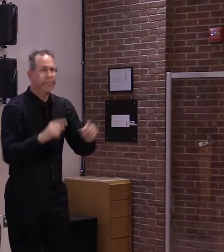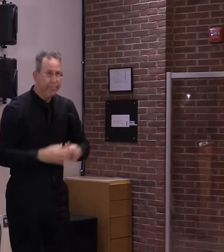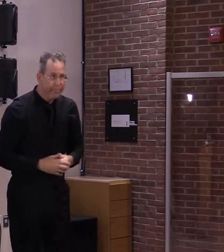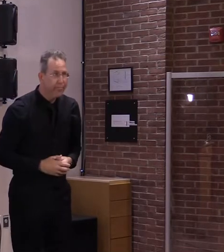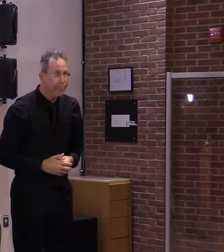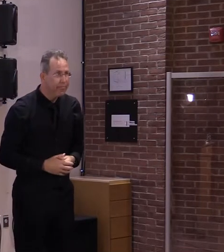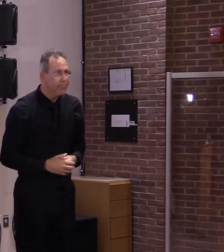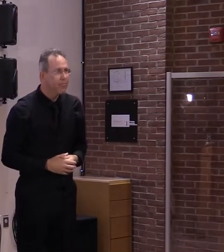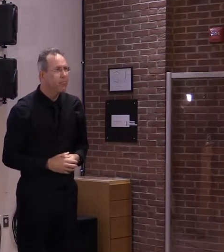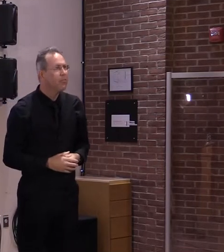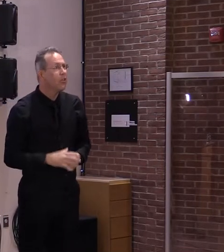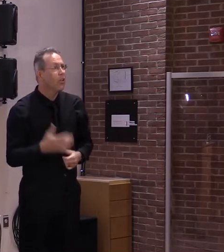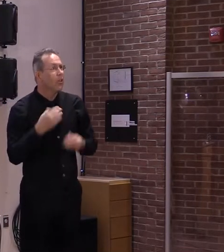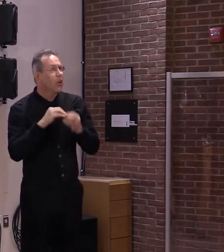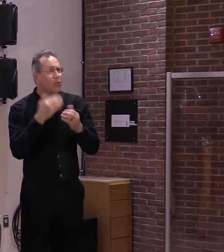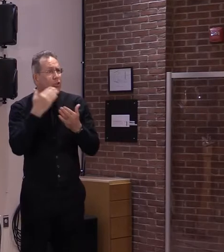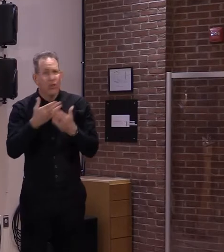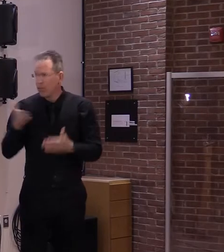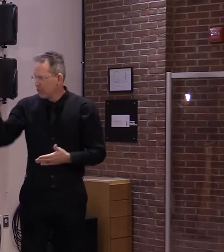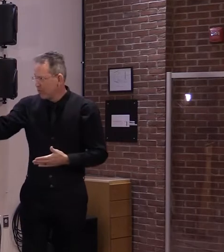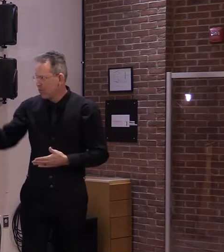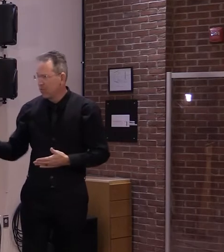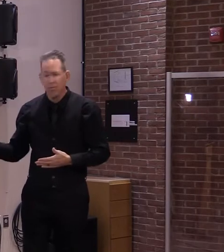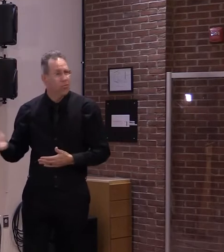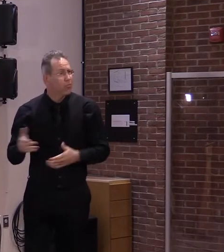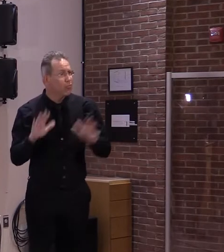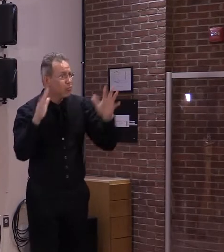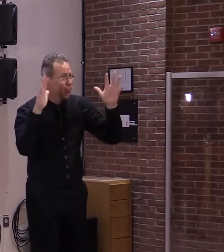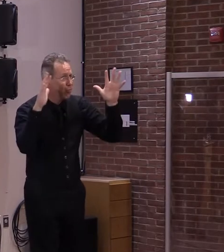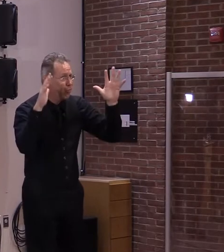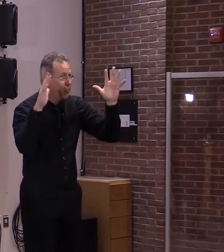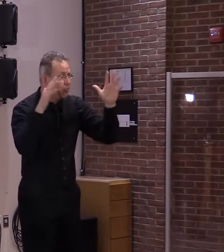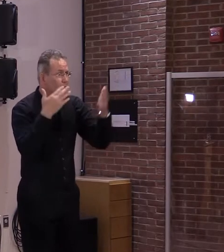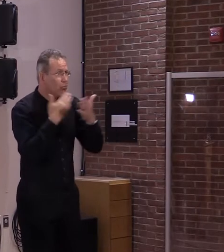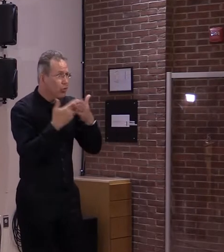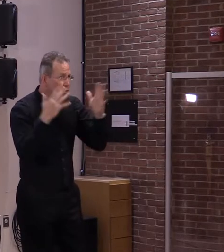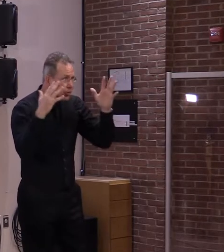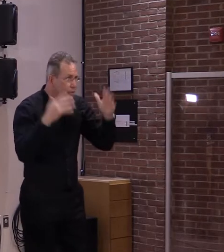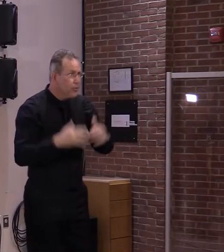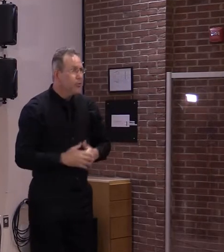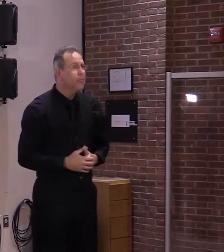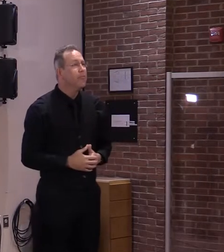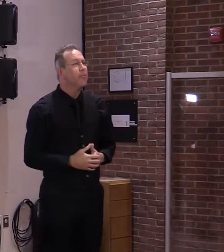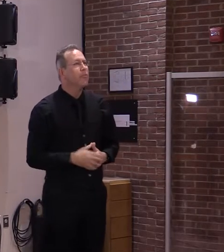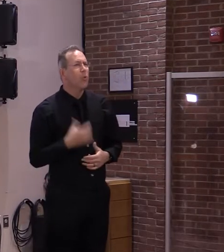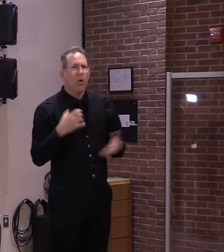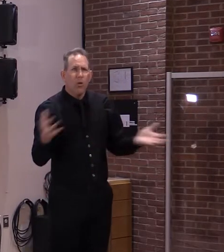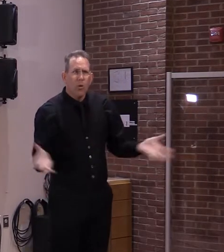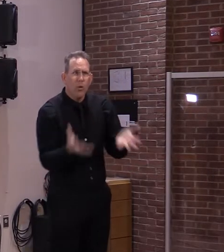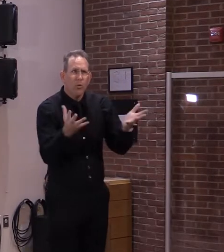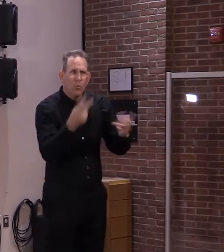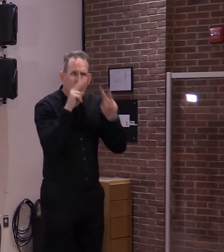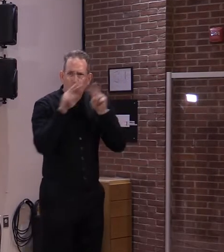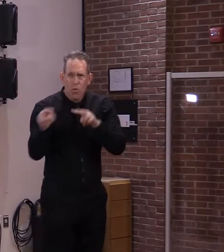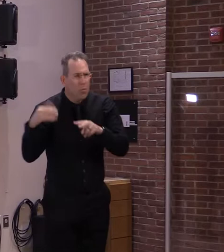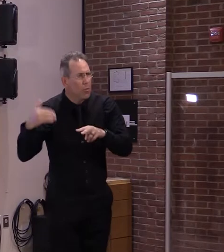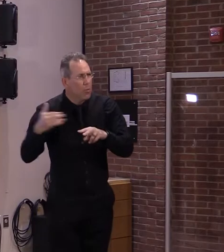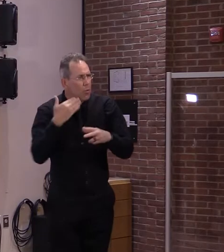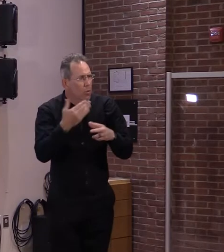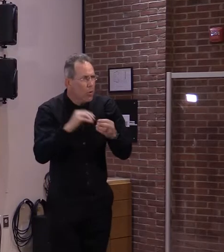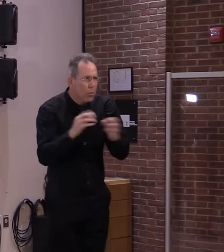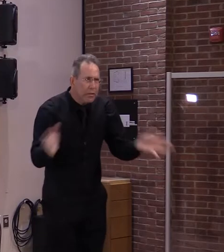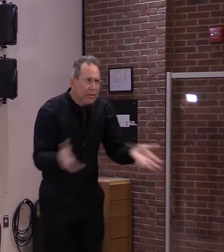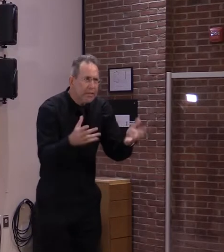really good and really strong. However, we do want to continue to encourage people that, you know, if you haven't yet made an appointment to do so.